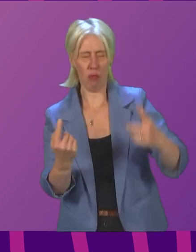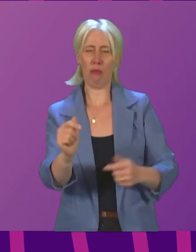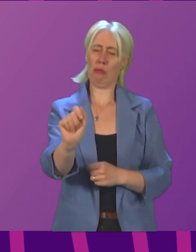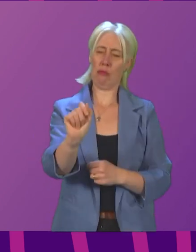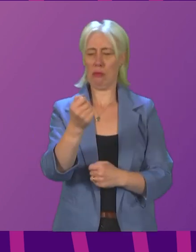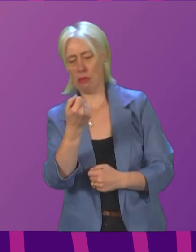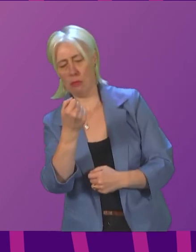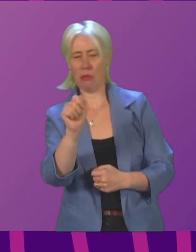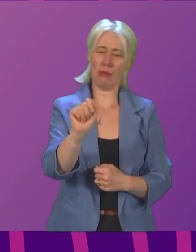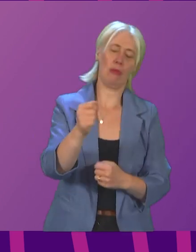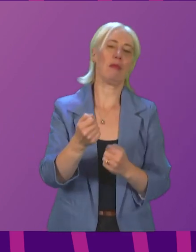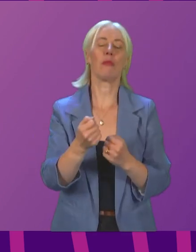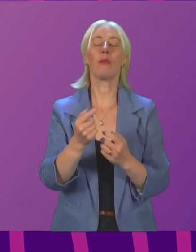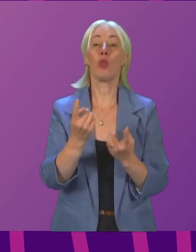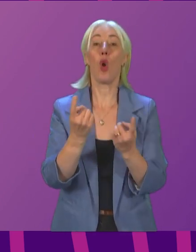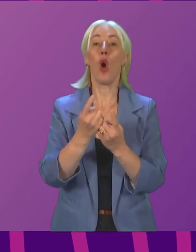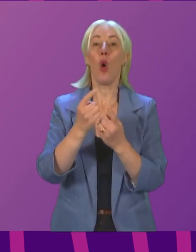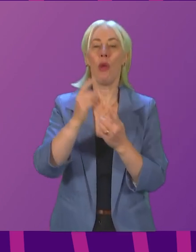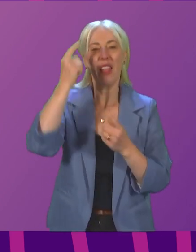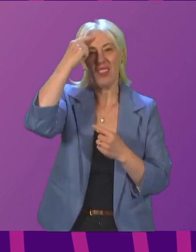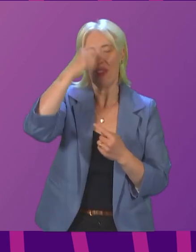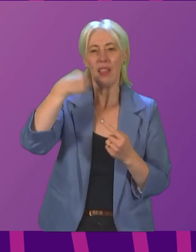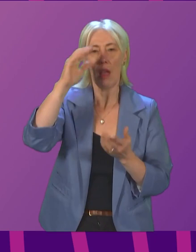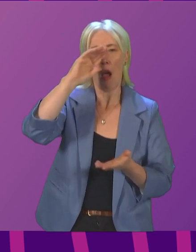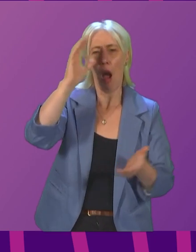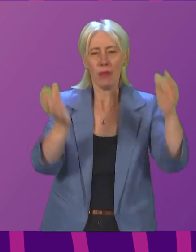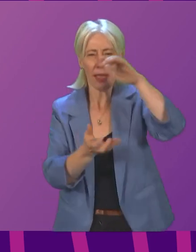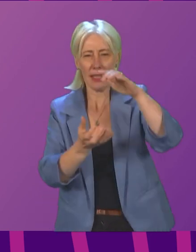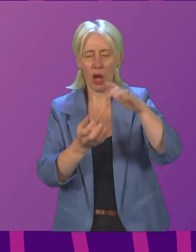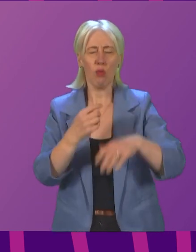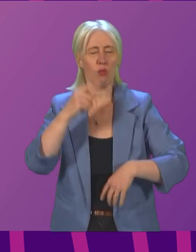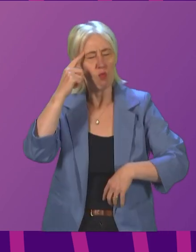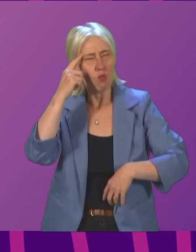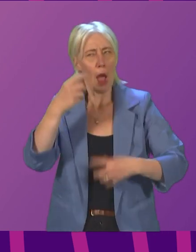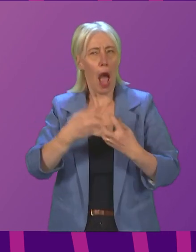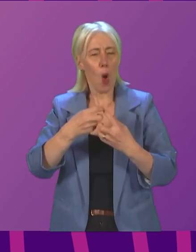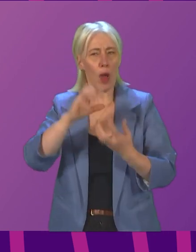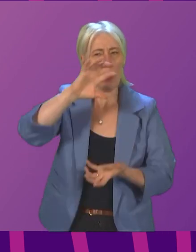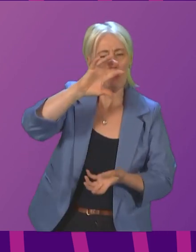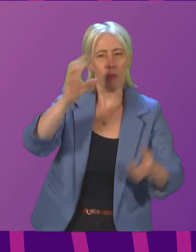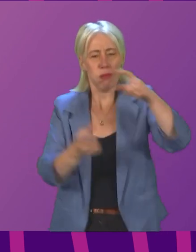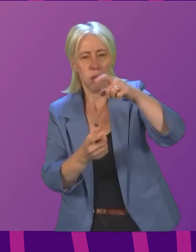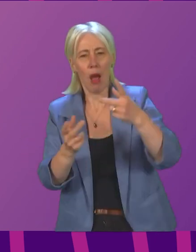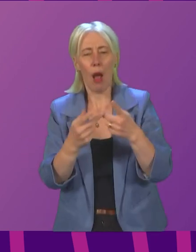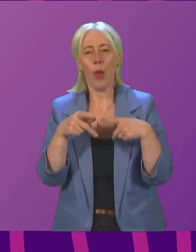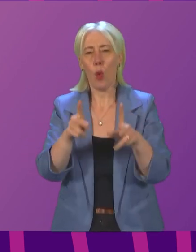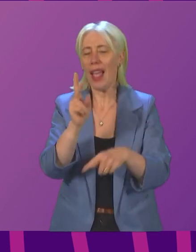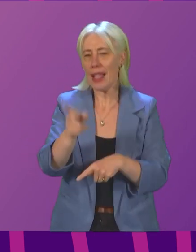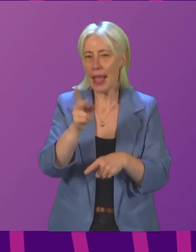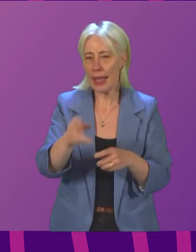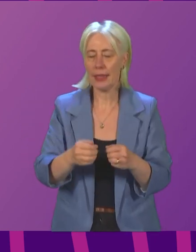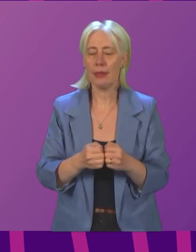we need to learn to turn for the right way up. The writer to the Hebrews, when using the word